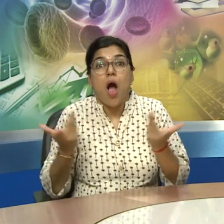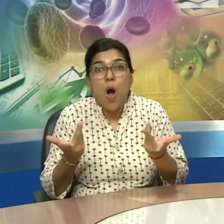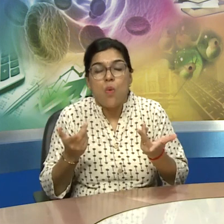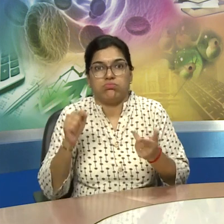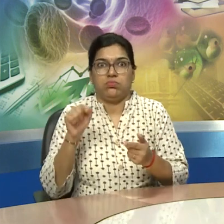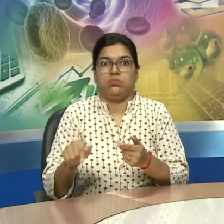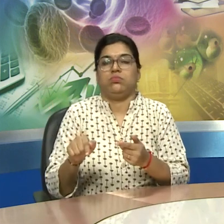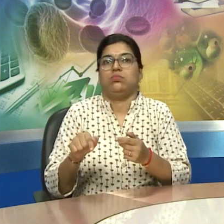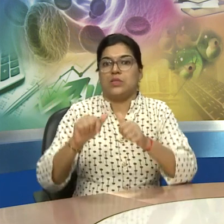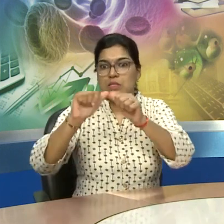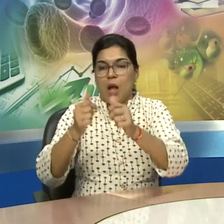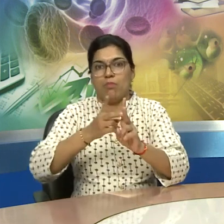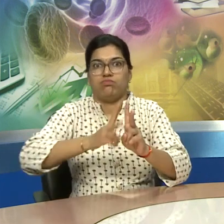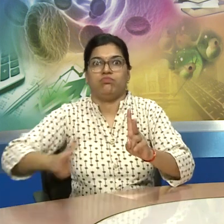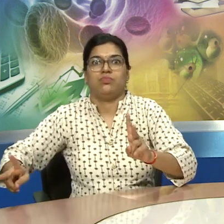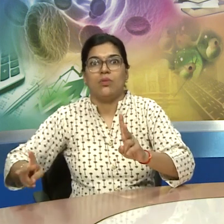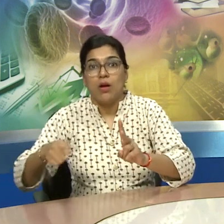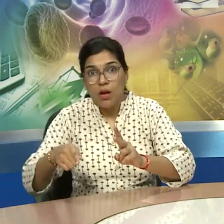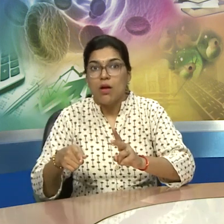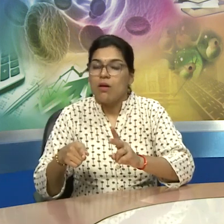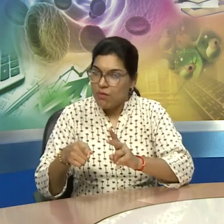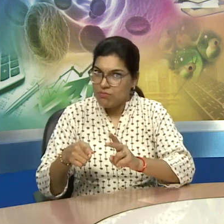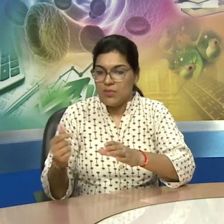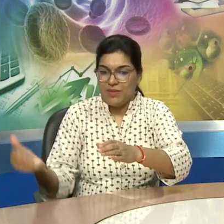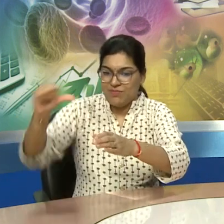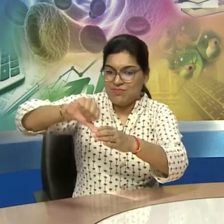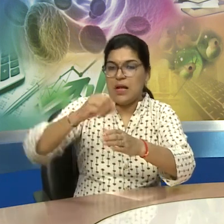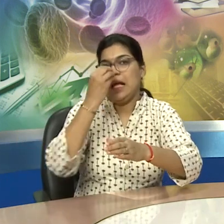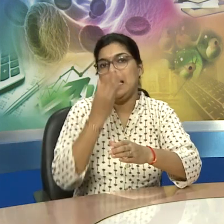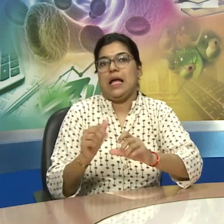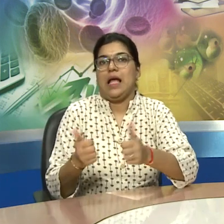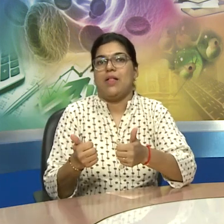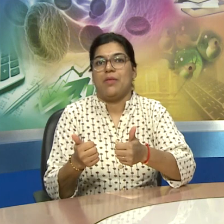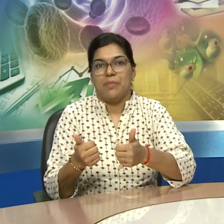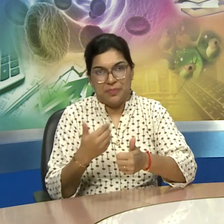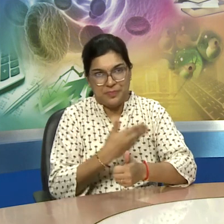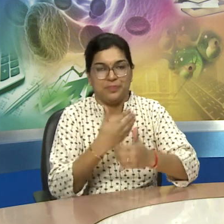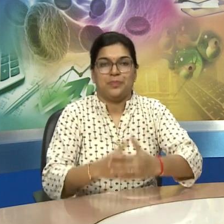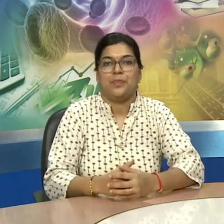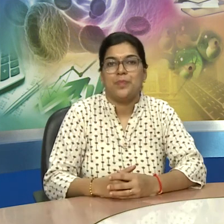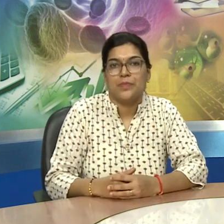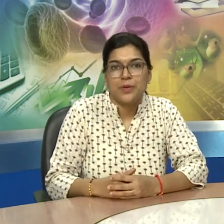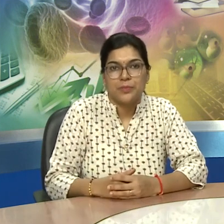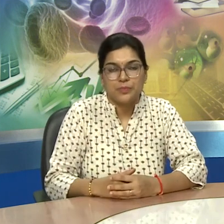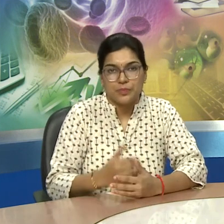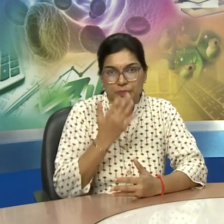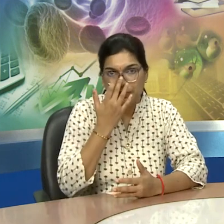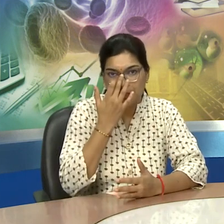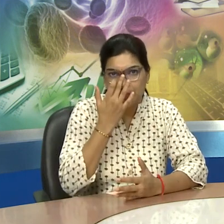so this way an invention or a new idea was created